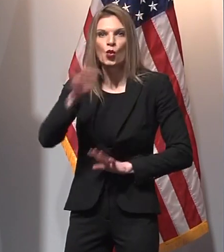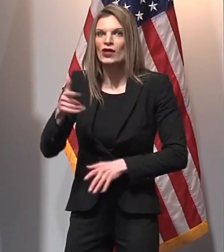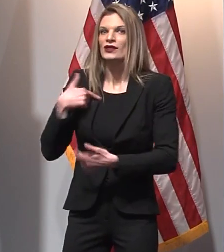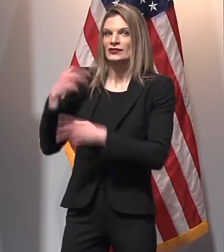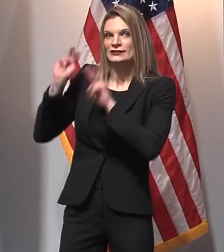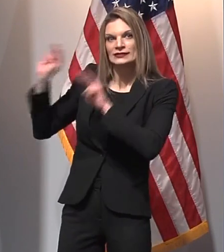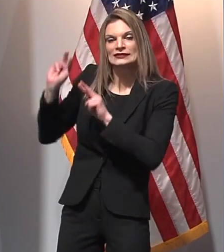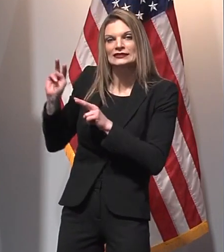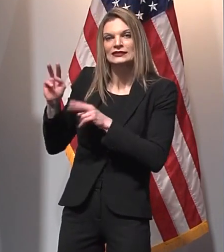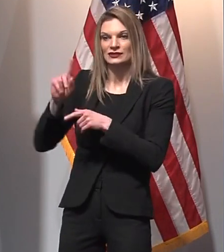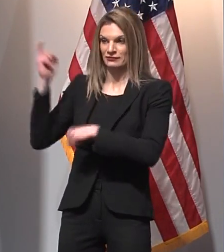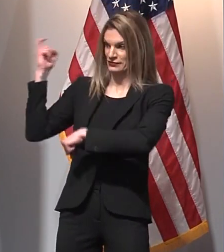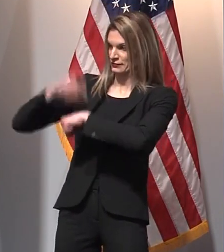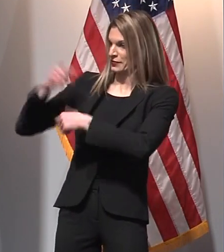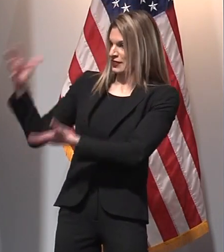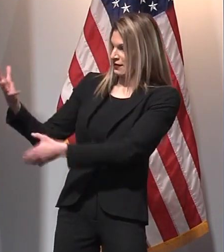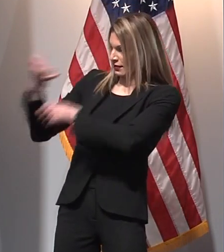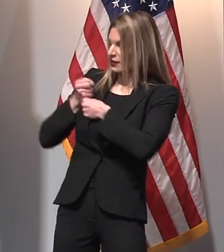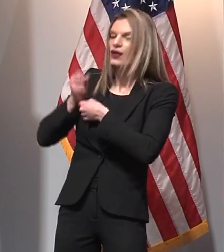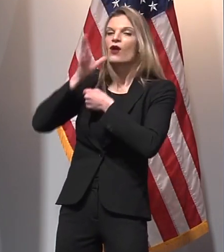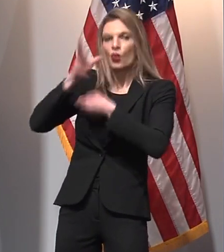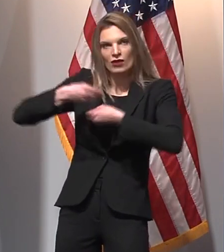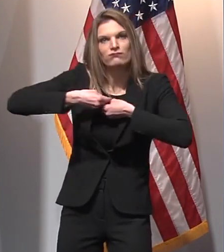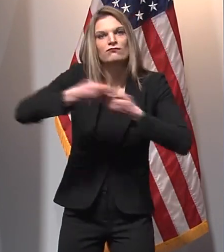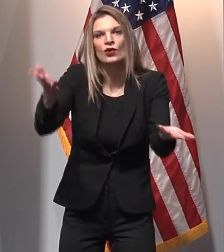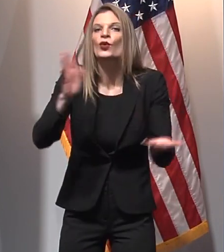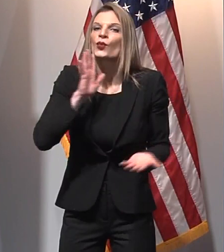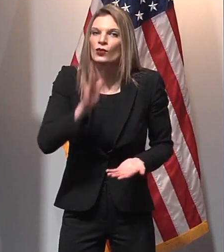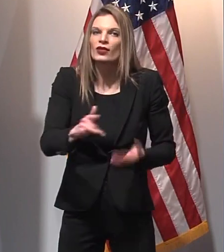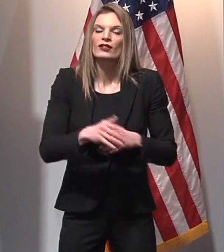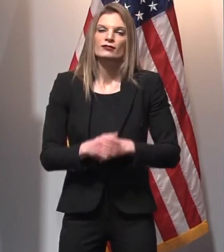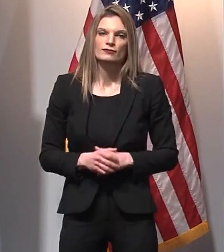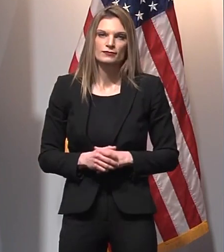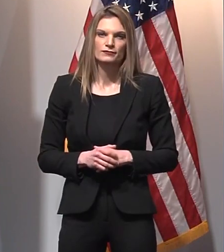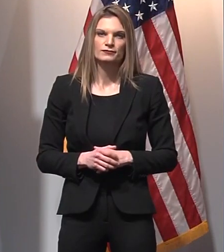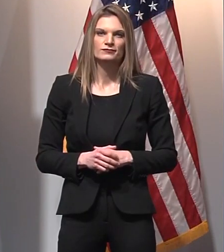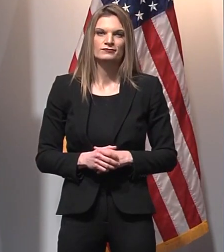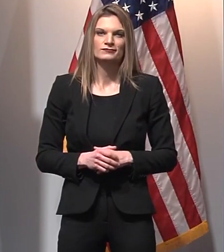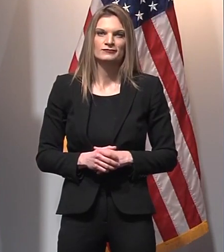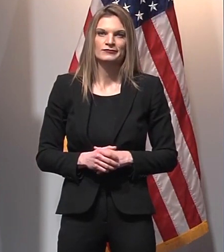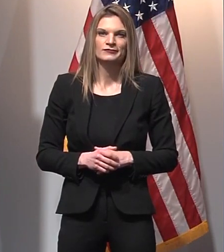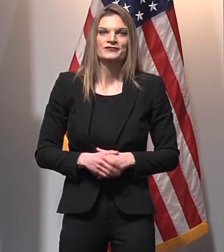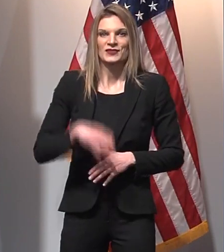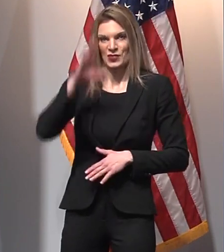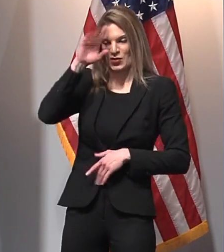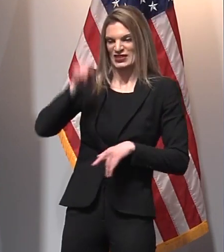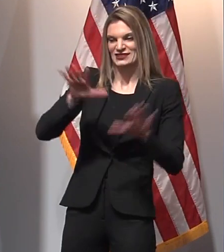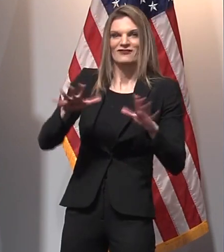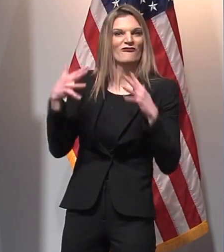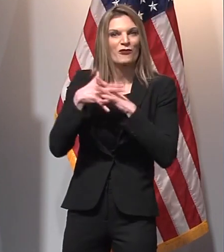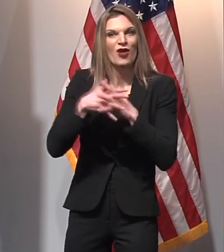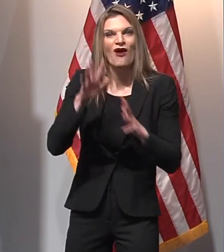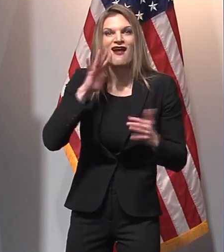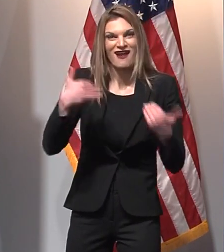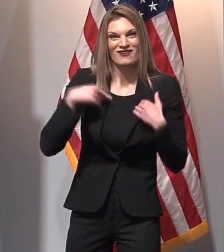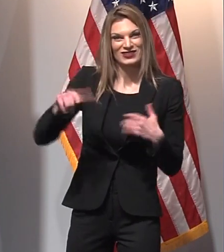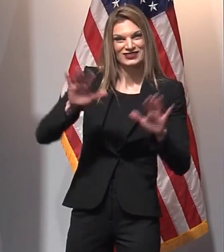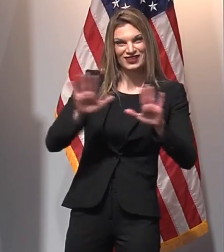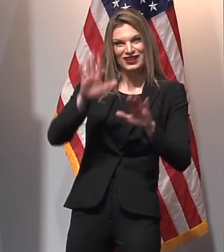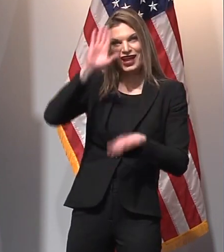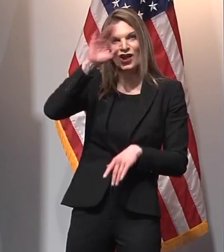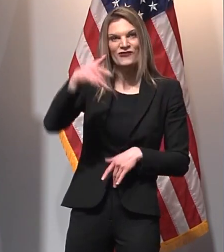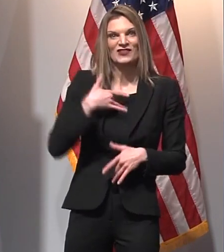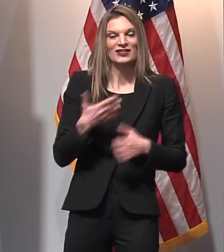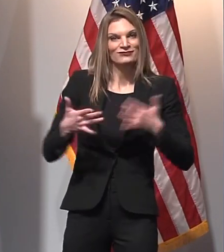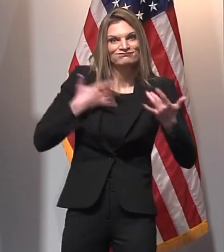working to make that happen as quickly as possible. Finally, I know that Super Bowl Sunday is coming up, and people will want to